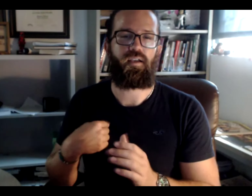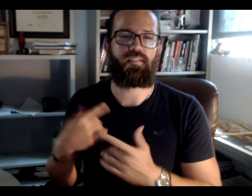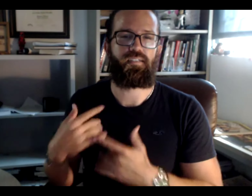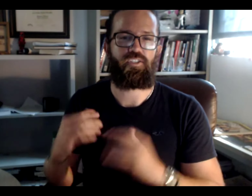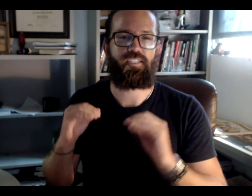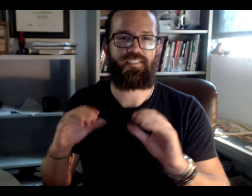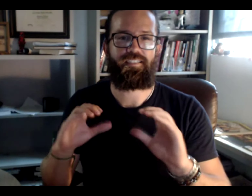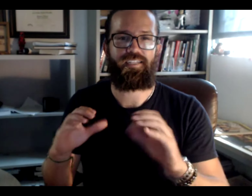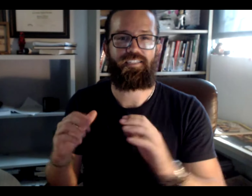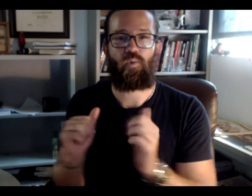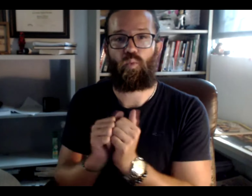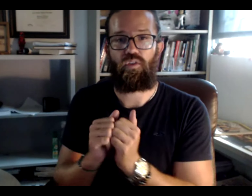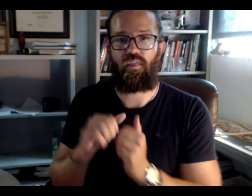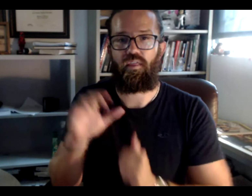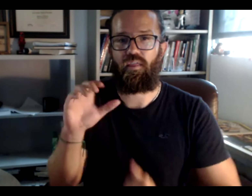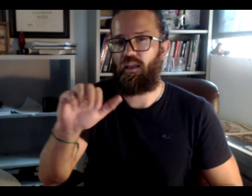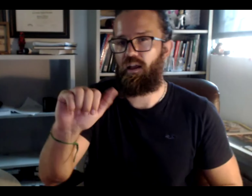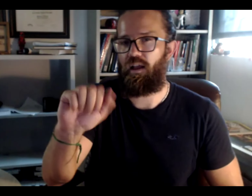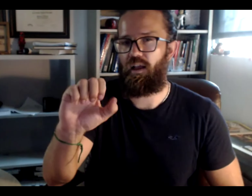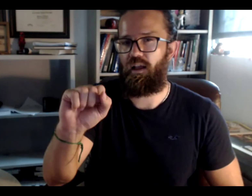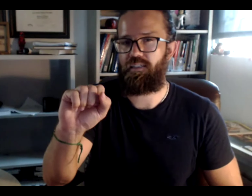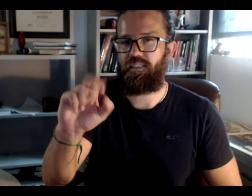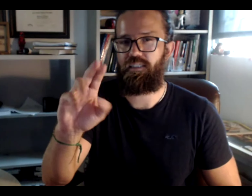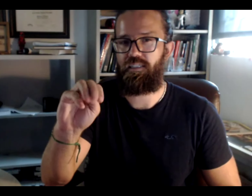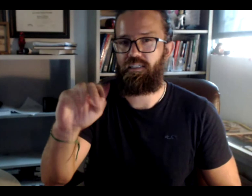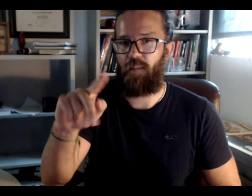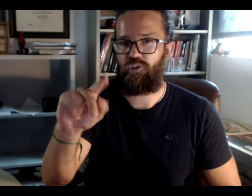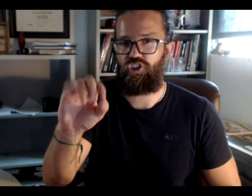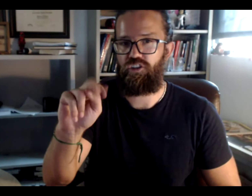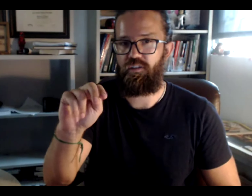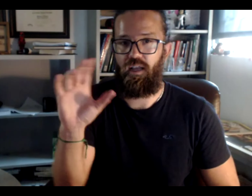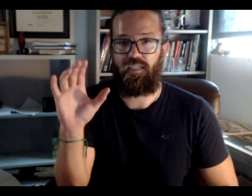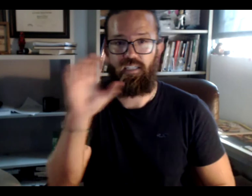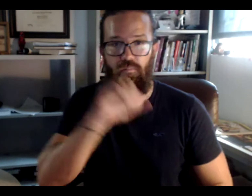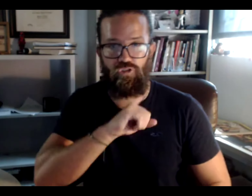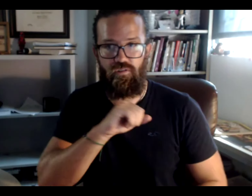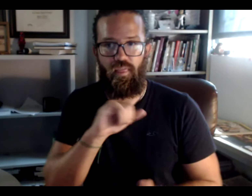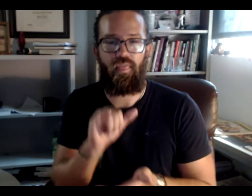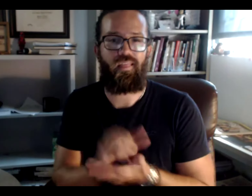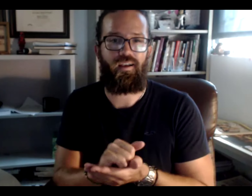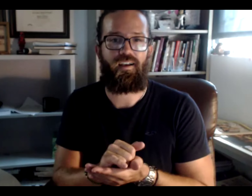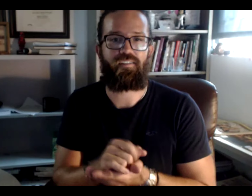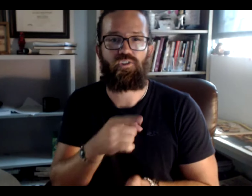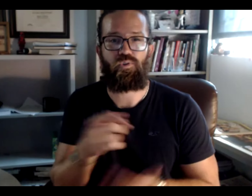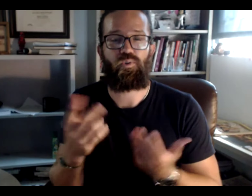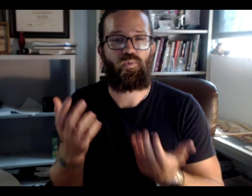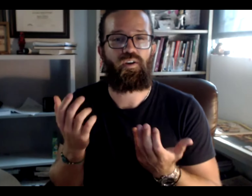So, I teach classes. And I tend to teach classes with the assumption